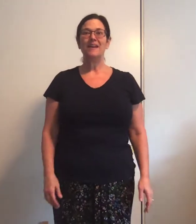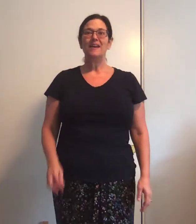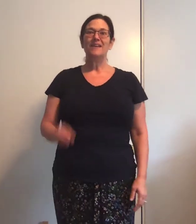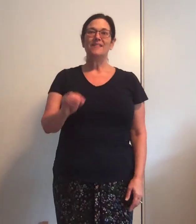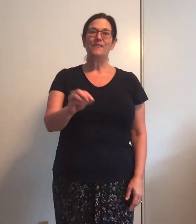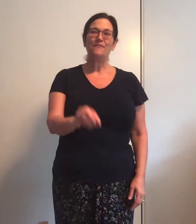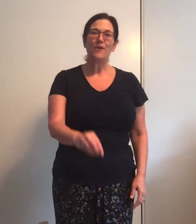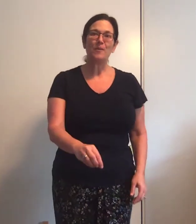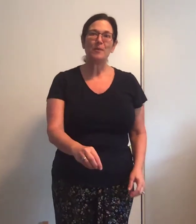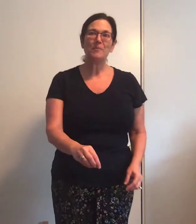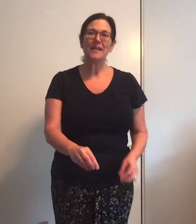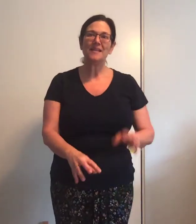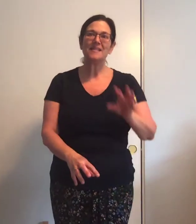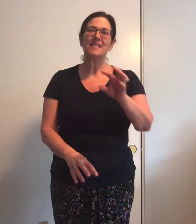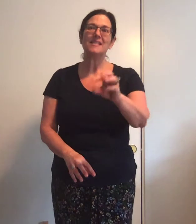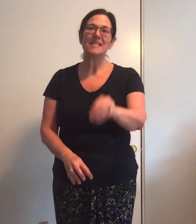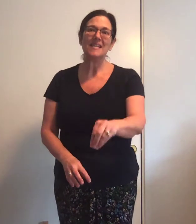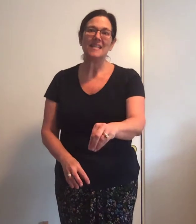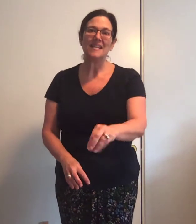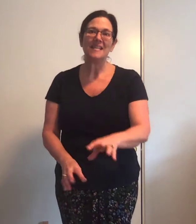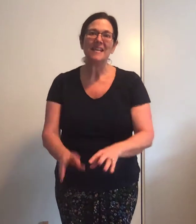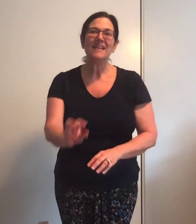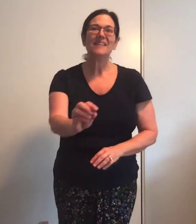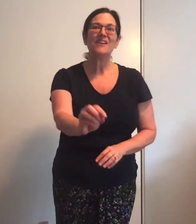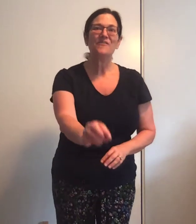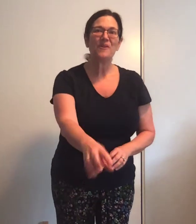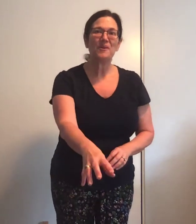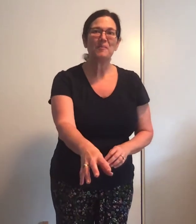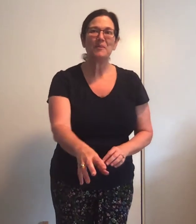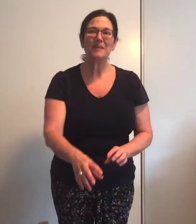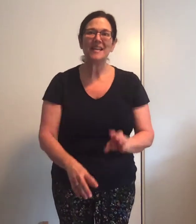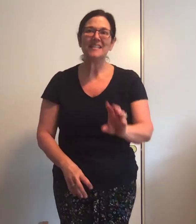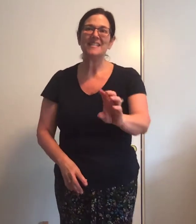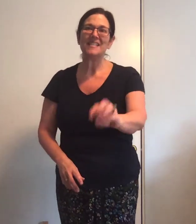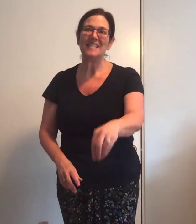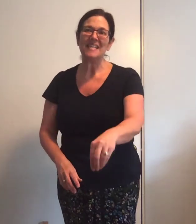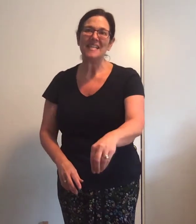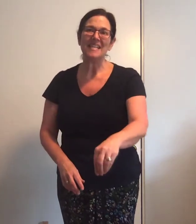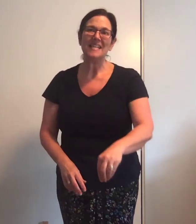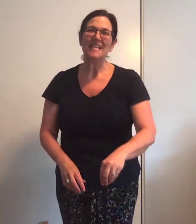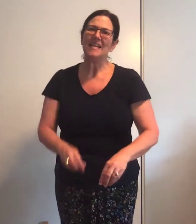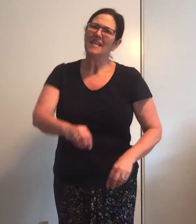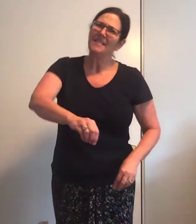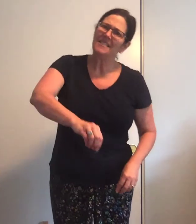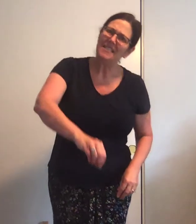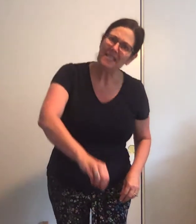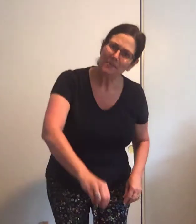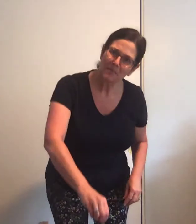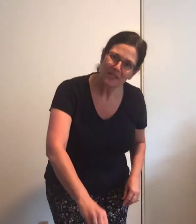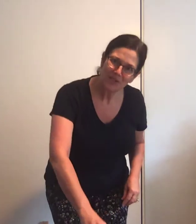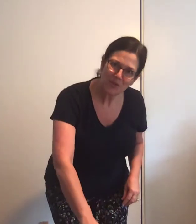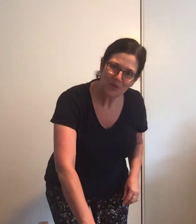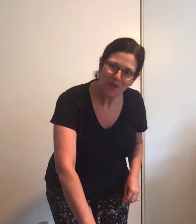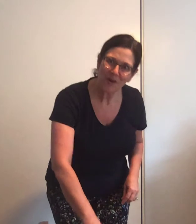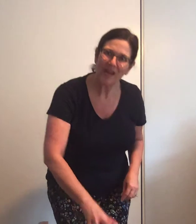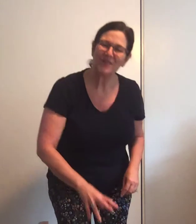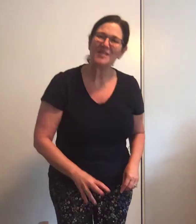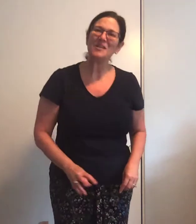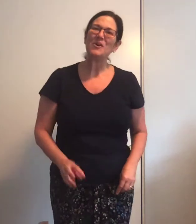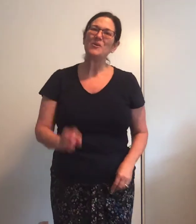The farmer plants the seed. The farmer plants the seed. Deep into the ground it goes.